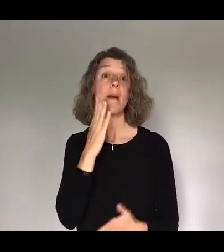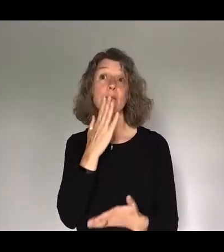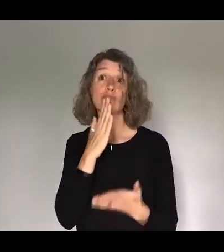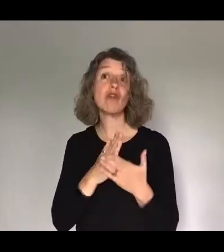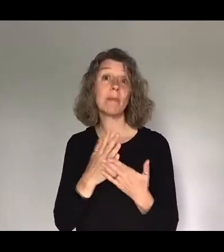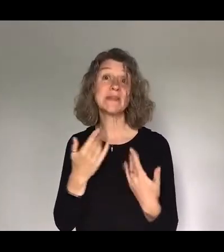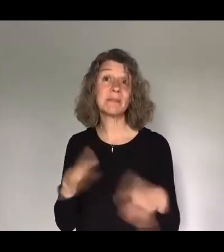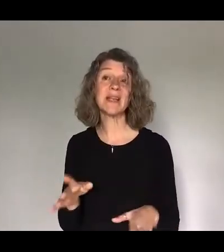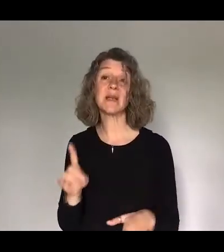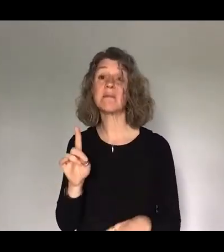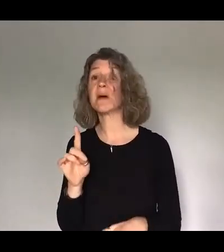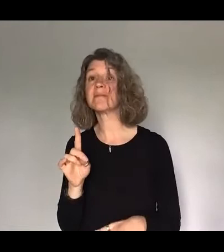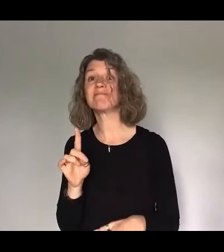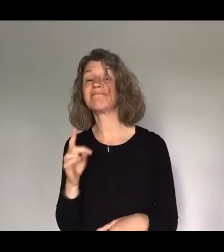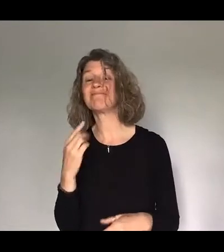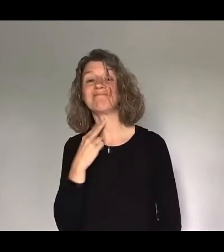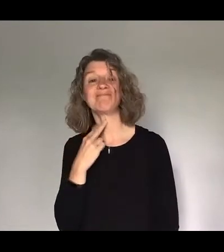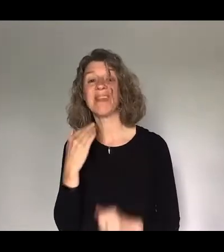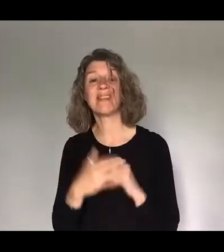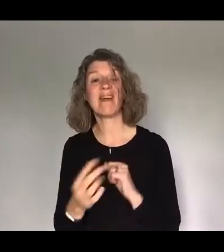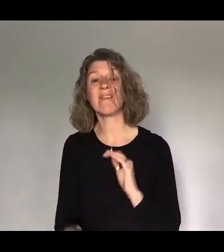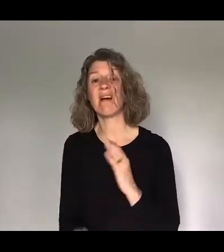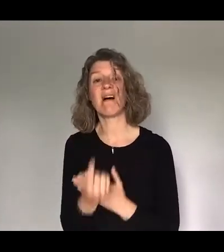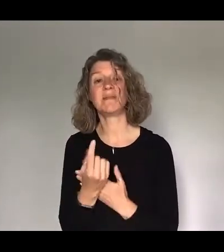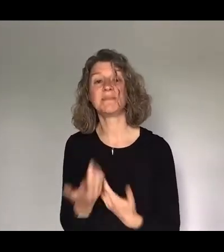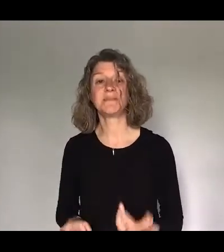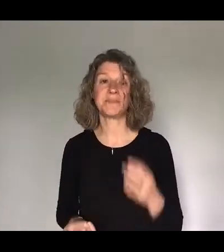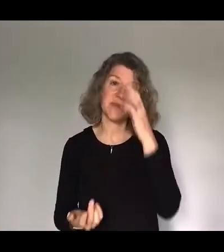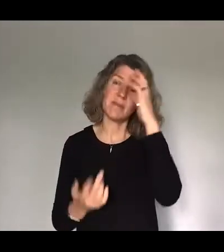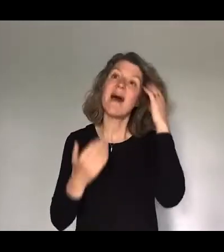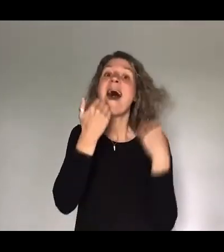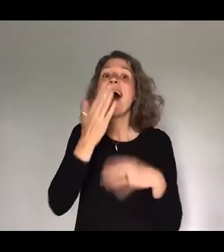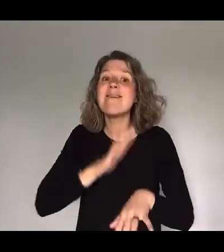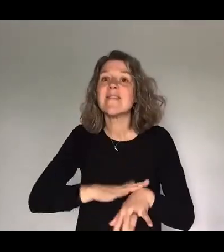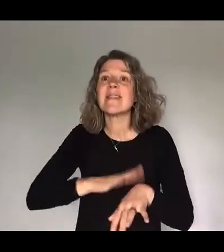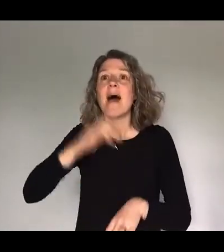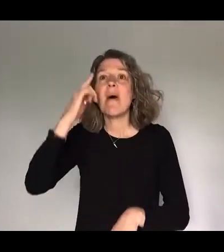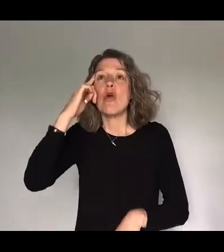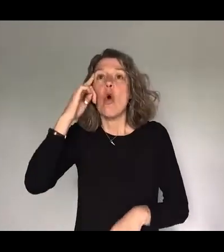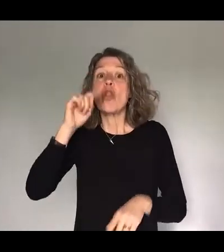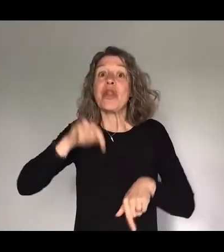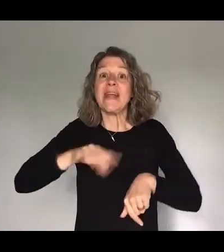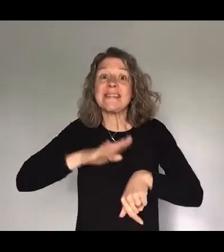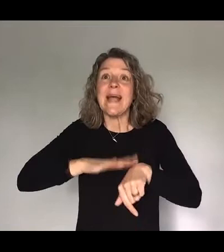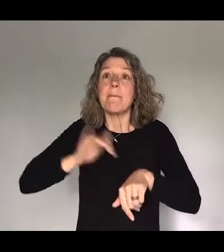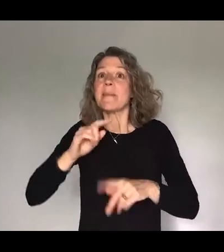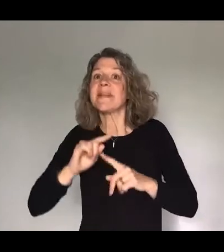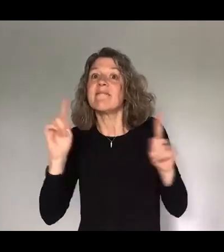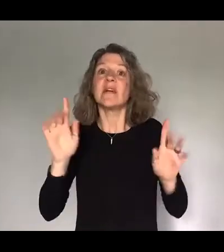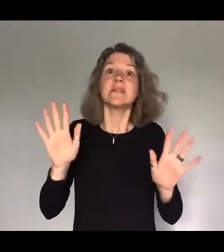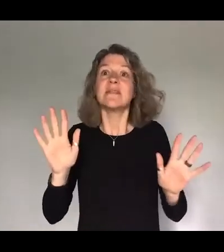but every time I hoped just a teeny tiny bit that this time might be different and I don't know what comes to your mind